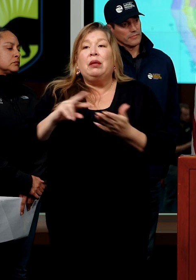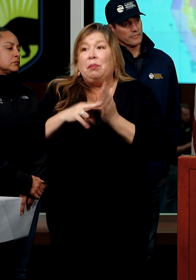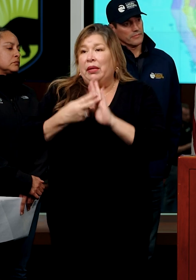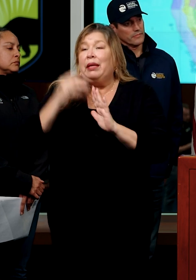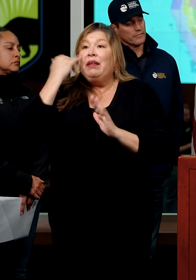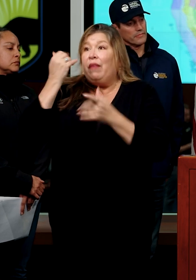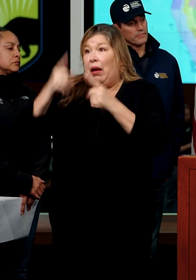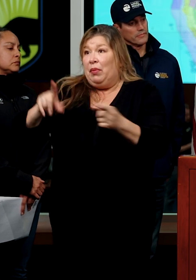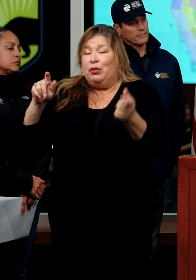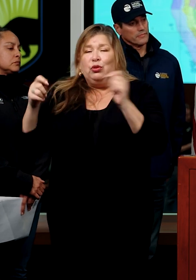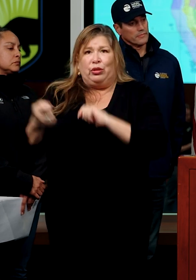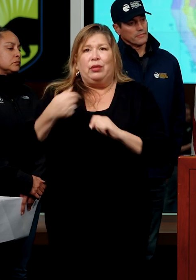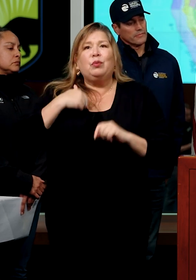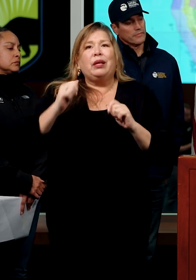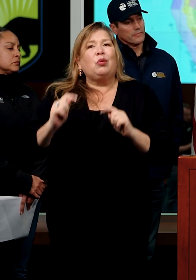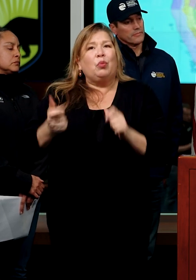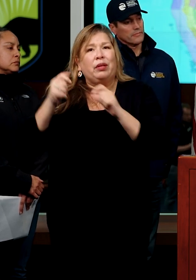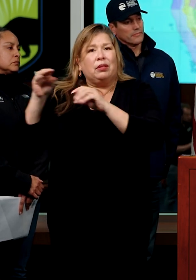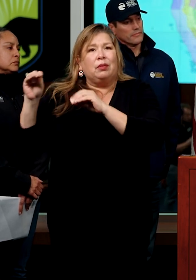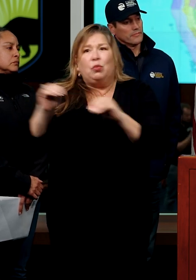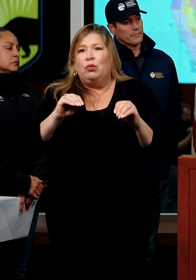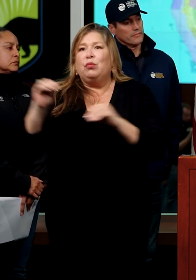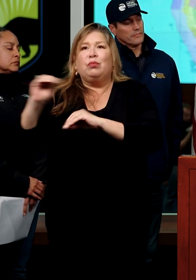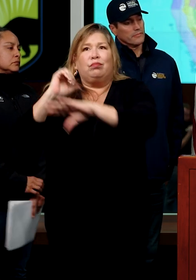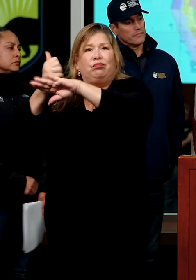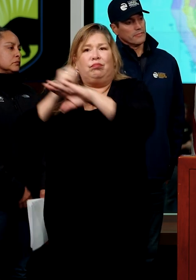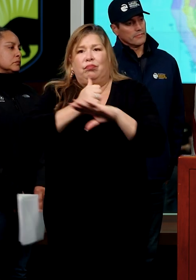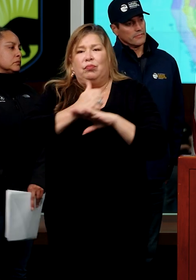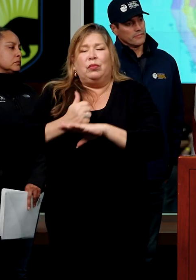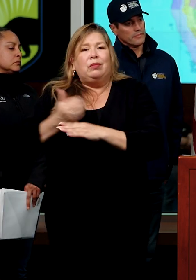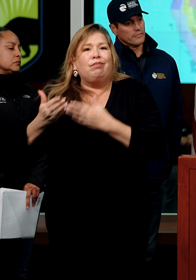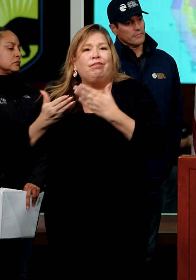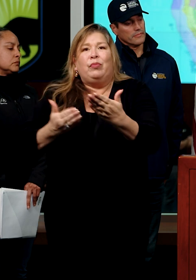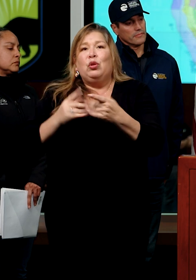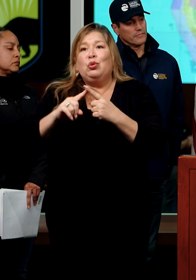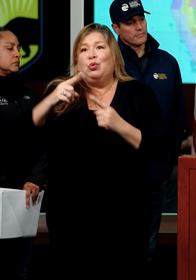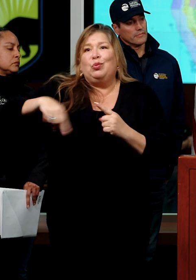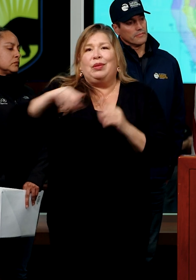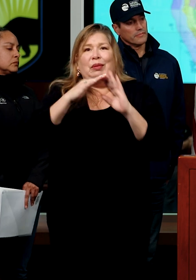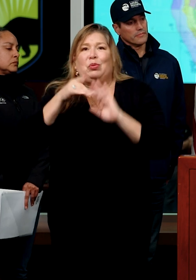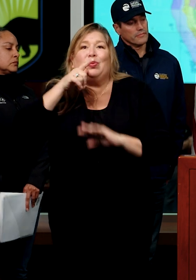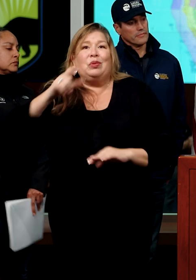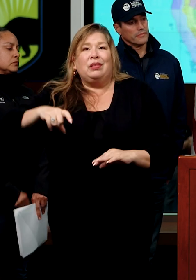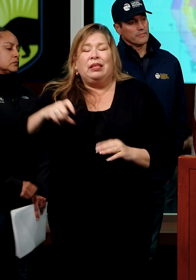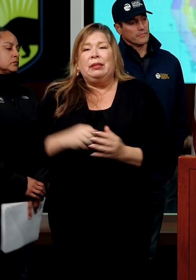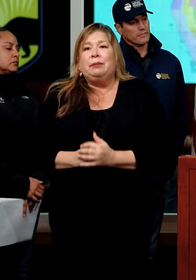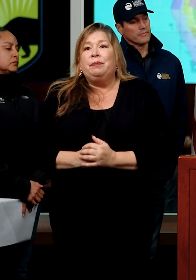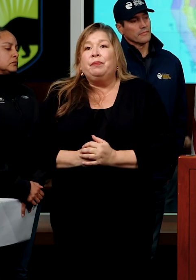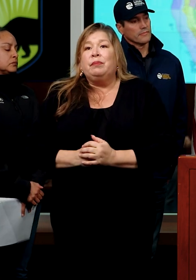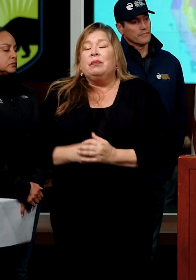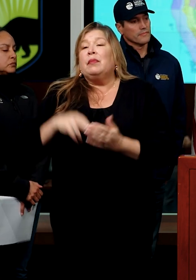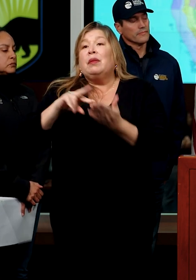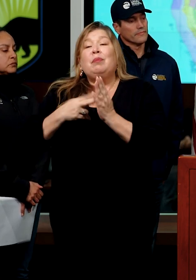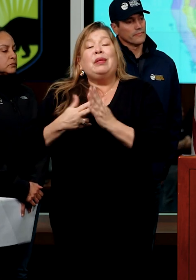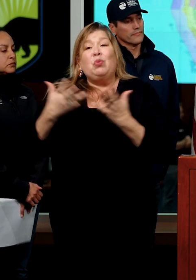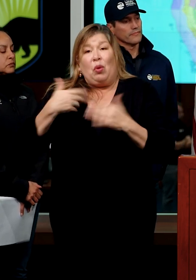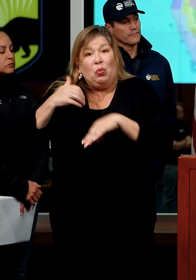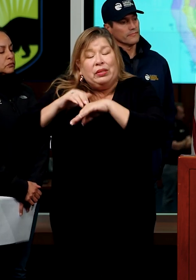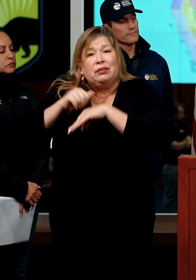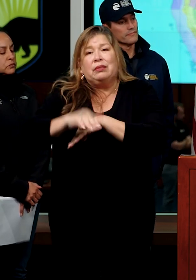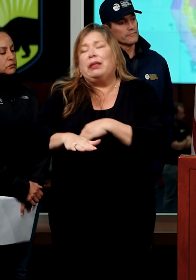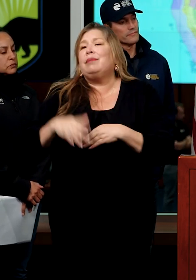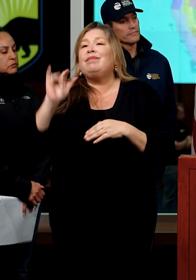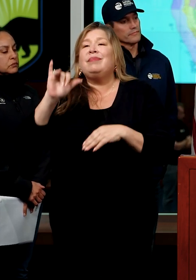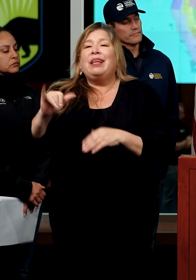resources in as quickly as we can to impacted communities. And the resources are swift water rescue teams.